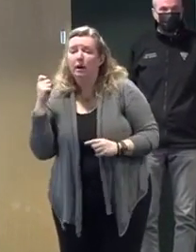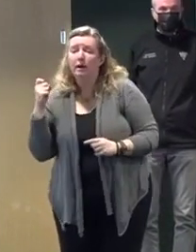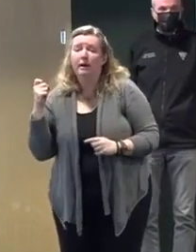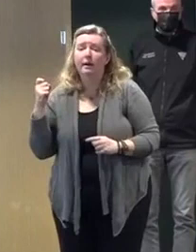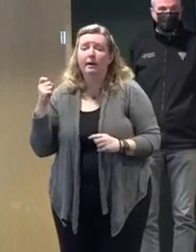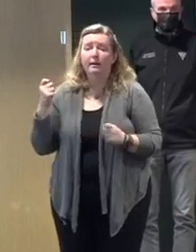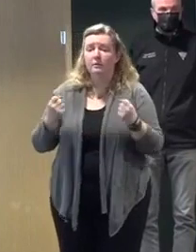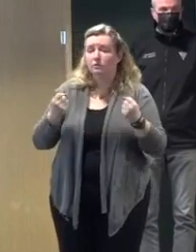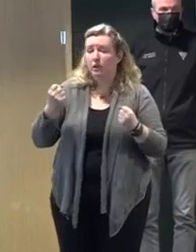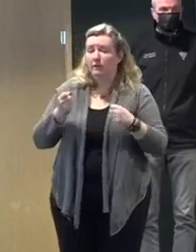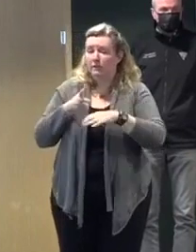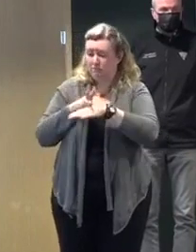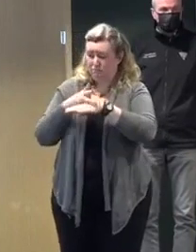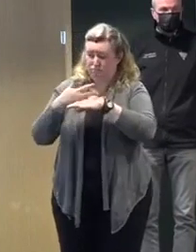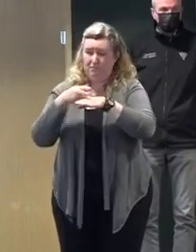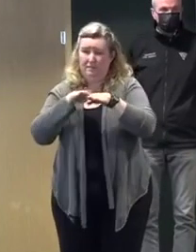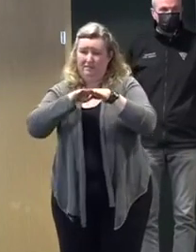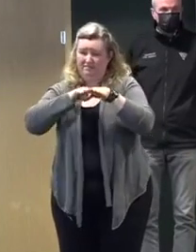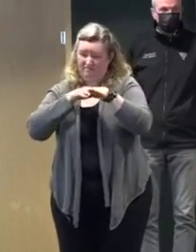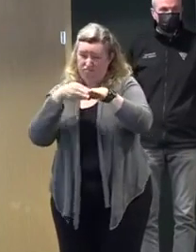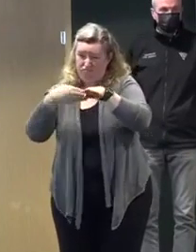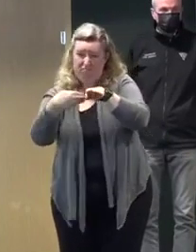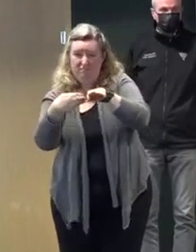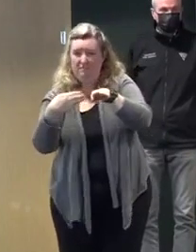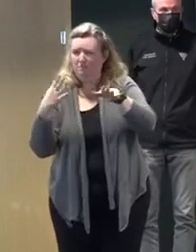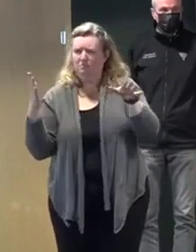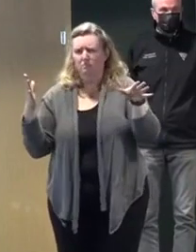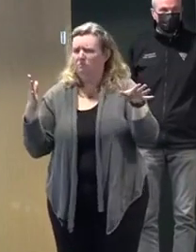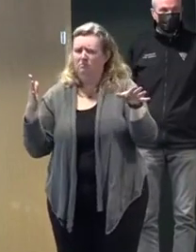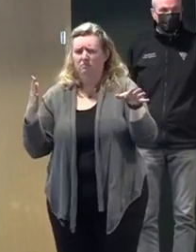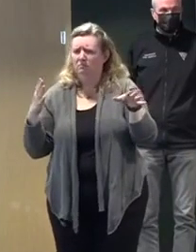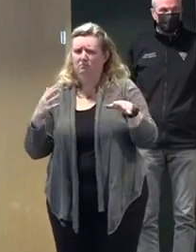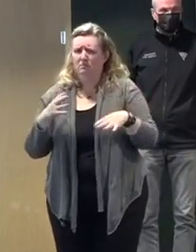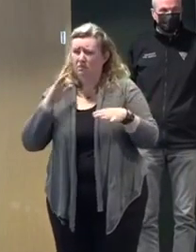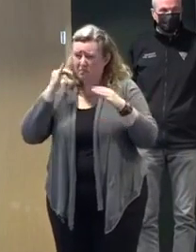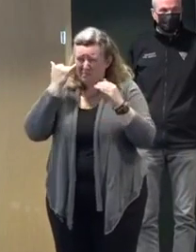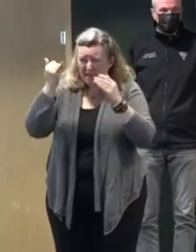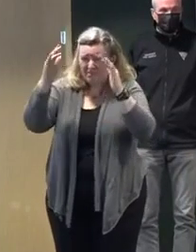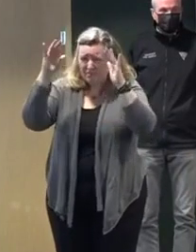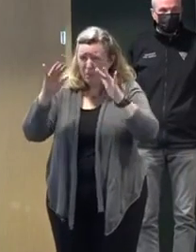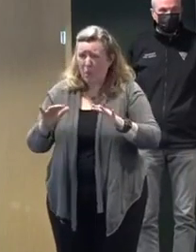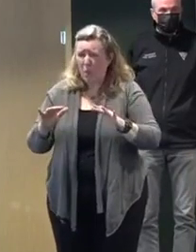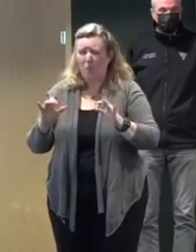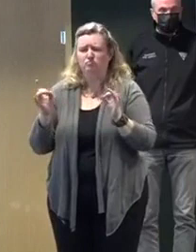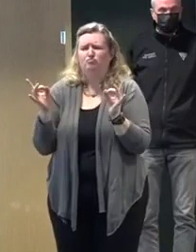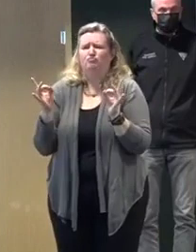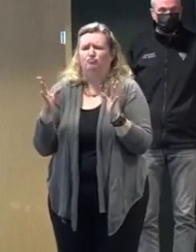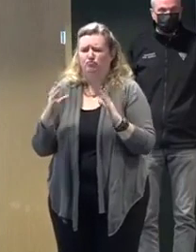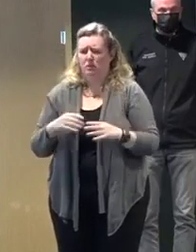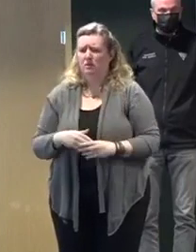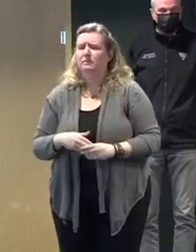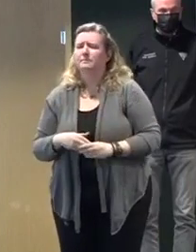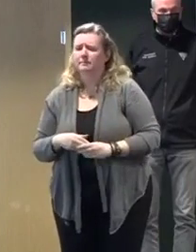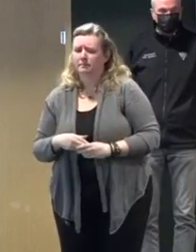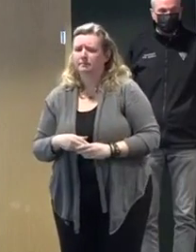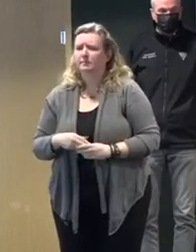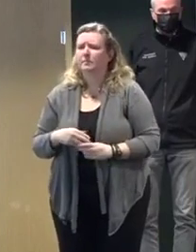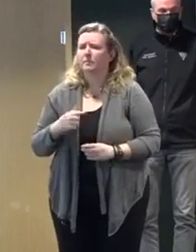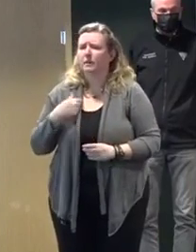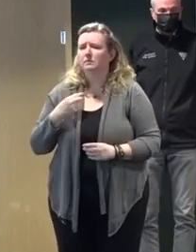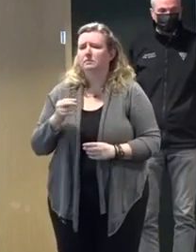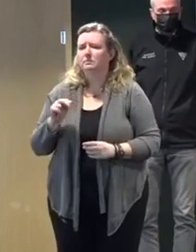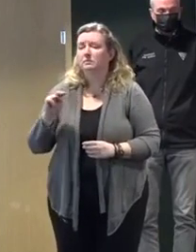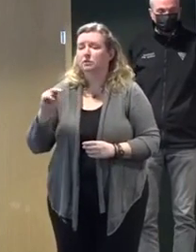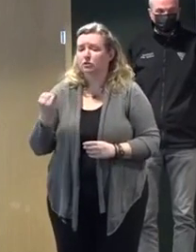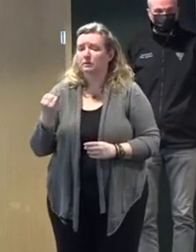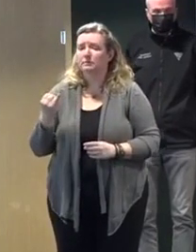middle of a storm. We do have NJ511 Connect that will be ready to go. NJ511 Connect is a service that we're able to